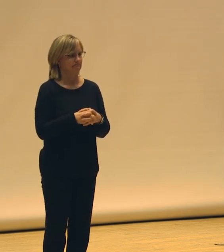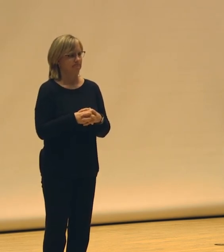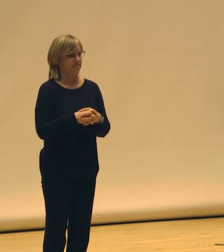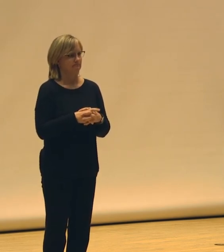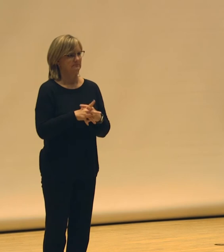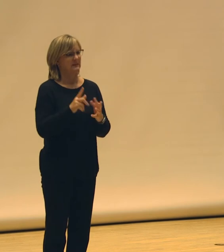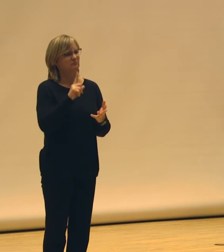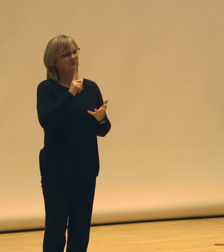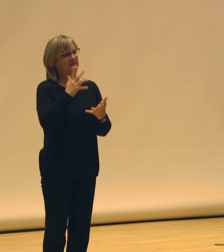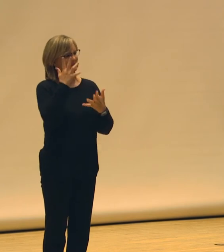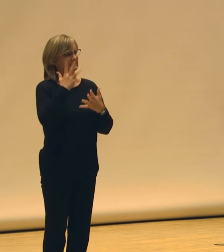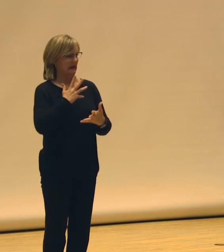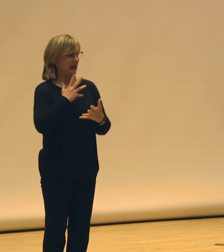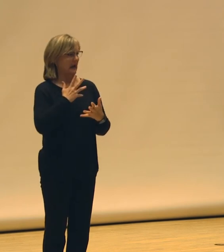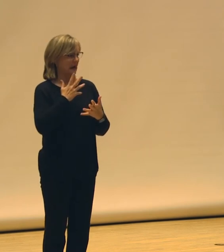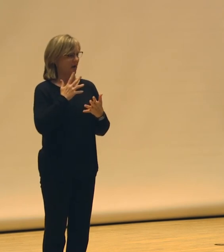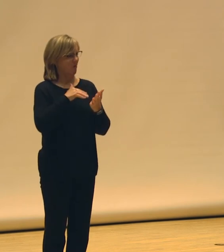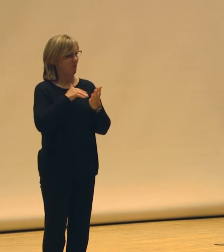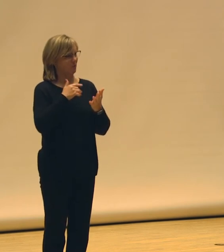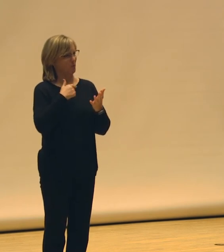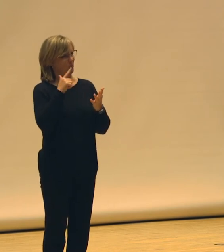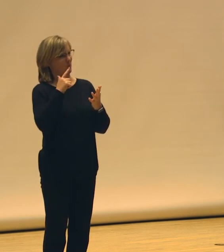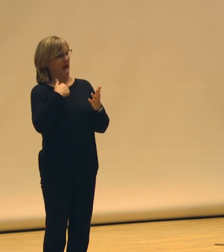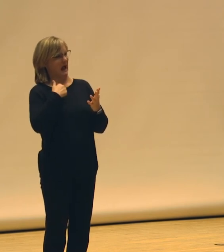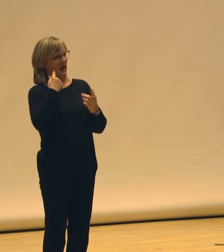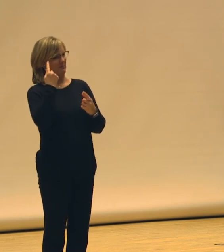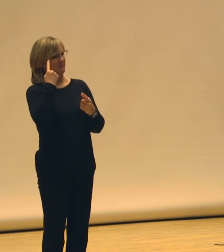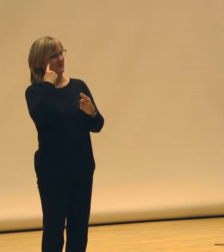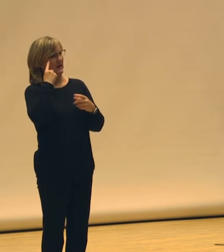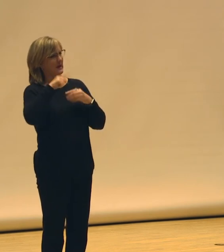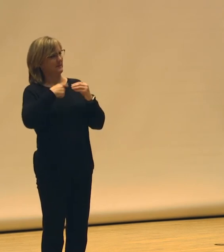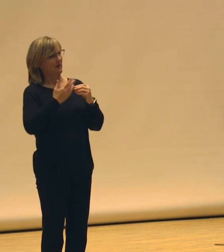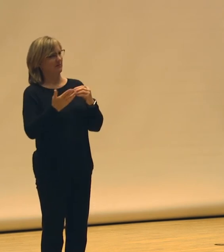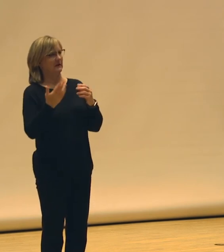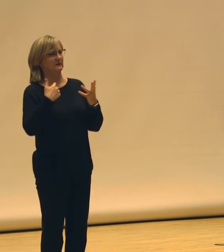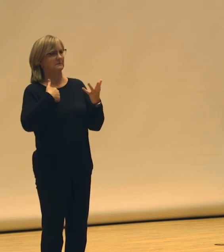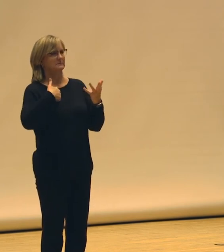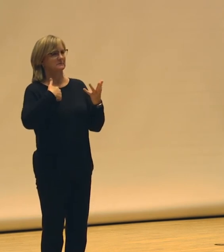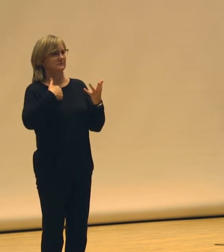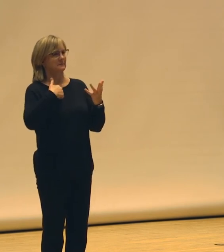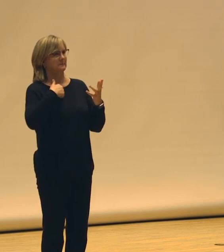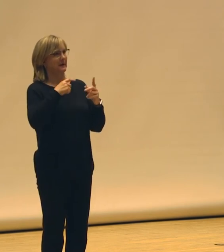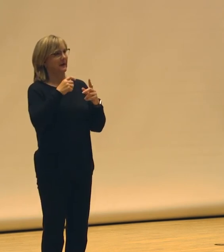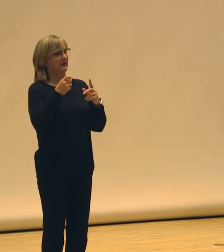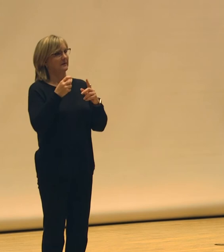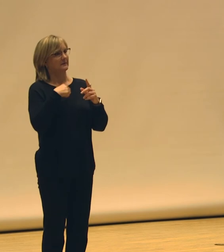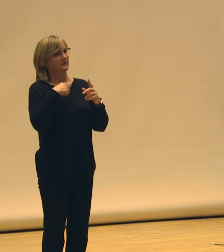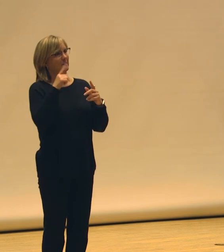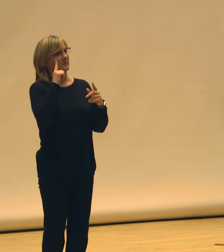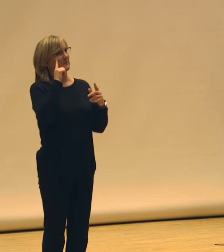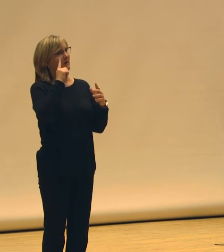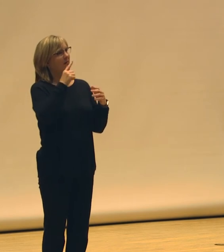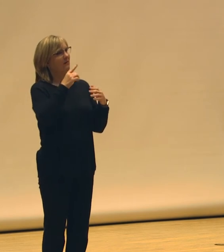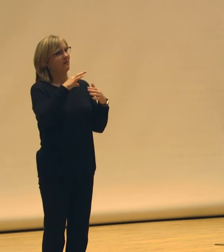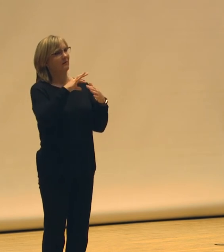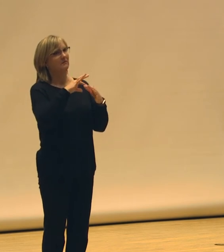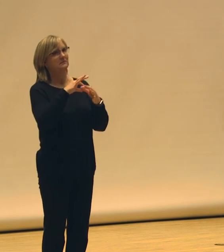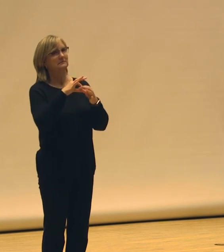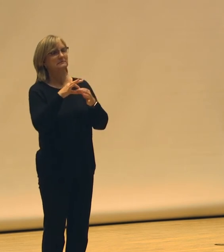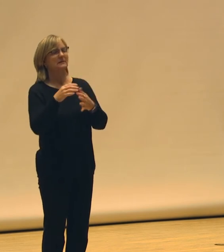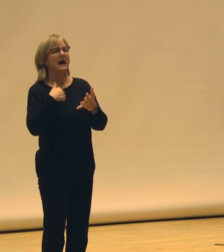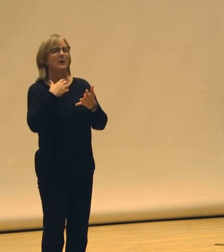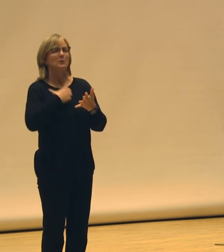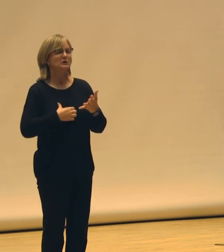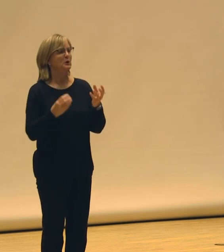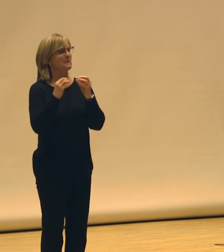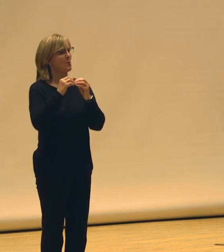It saddens me that how often when I think about things, it goes into some kind of train of thought that leads me to, oh, if there were just more resource,